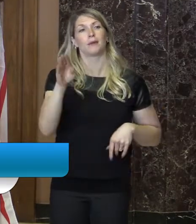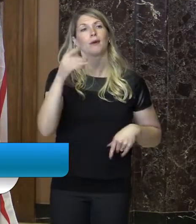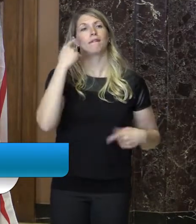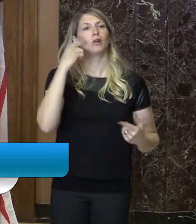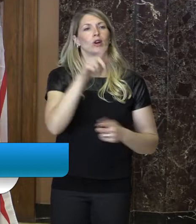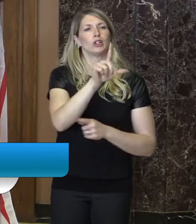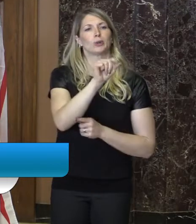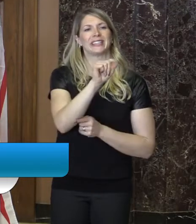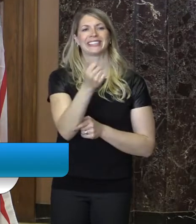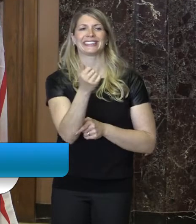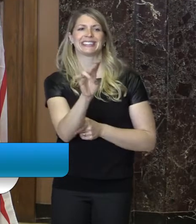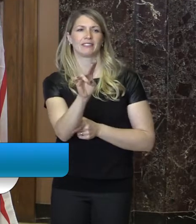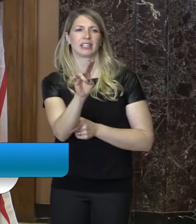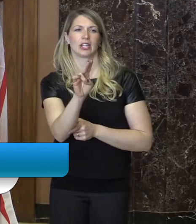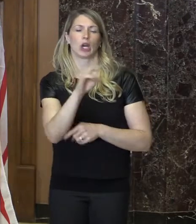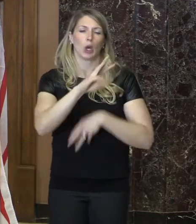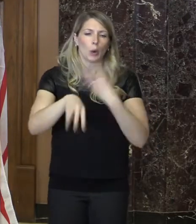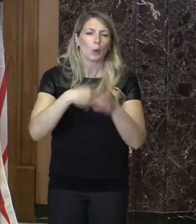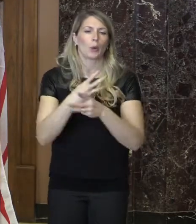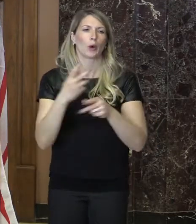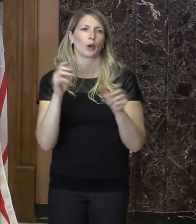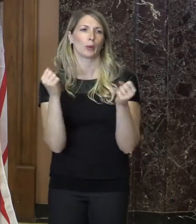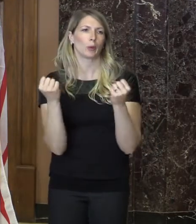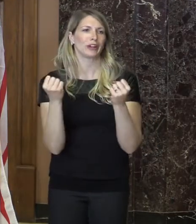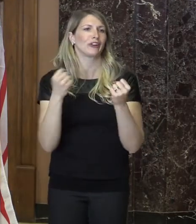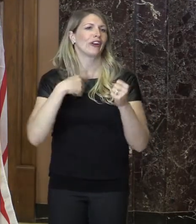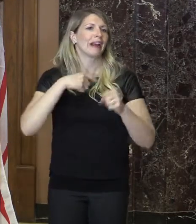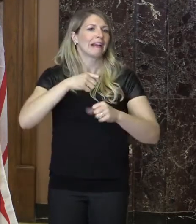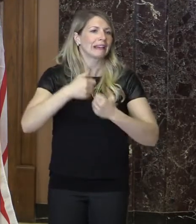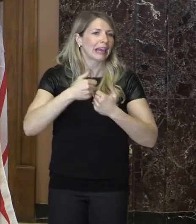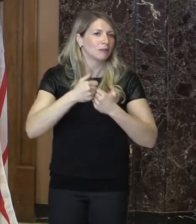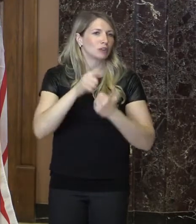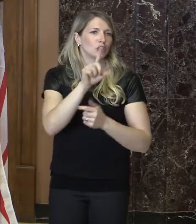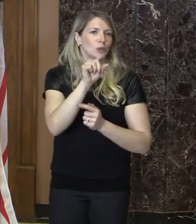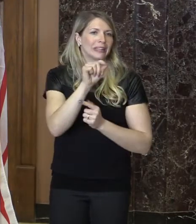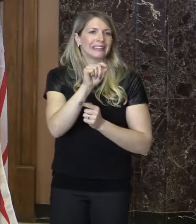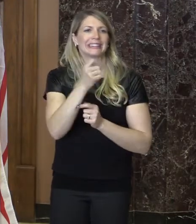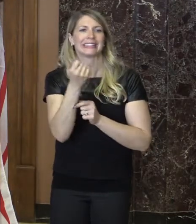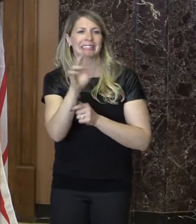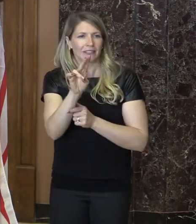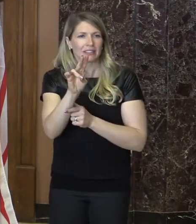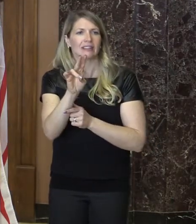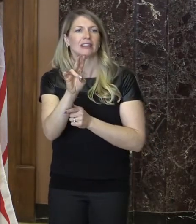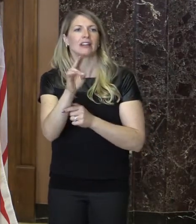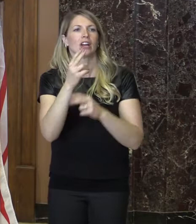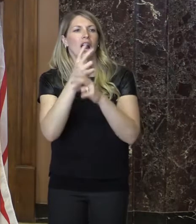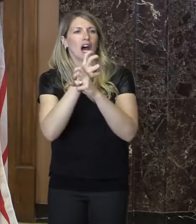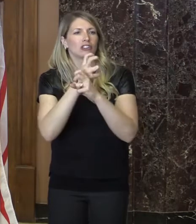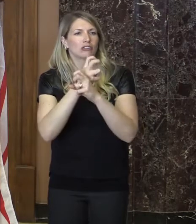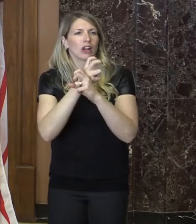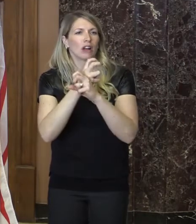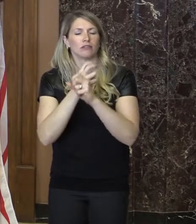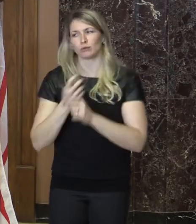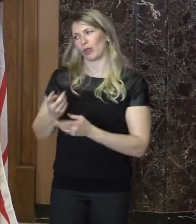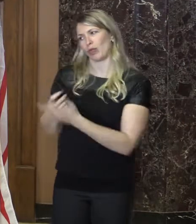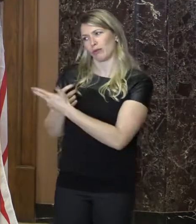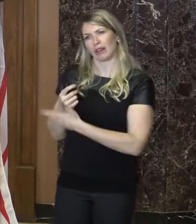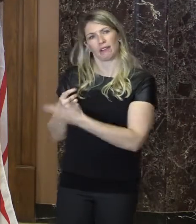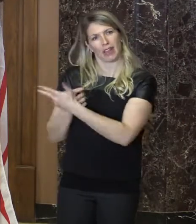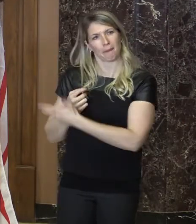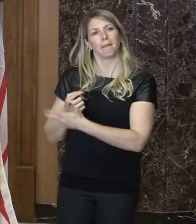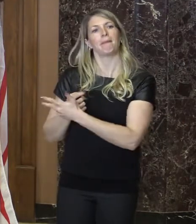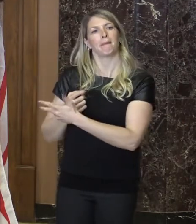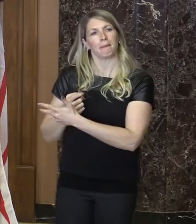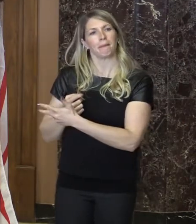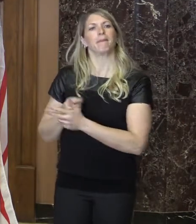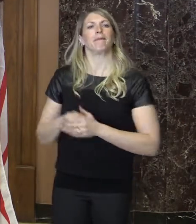World Winter Games in Ramsey, Austria with my fellow athletes, especially Crystal Young, Sandra Smith and especially Floressa